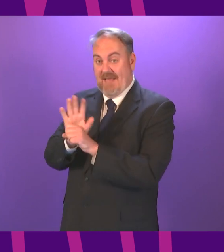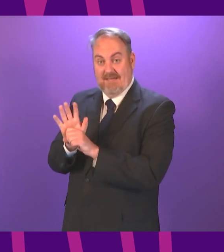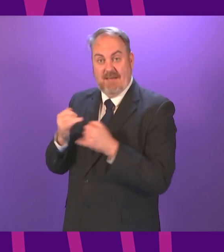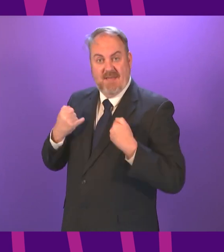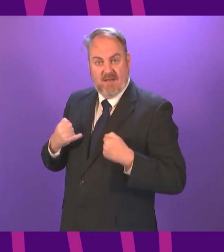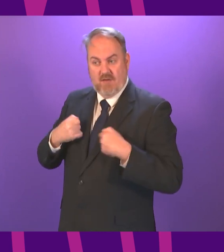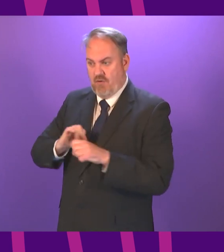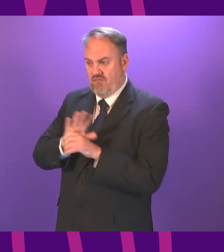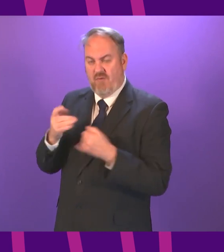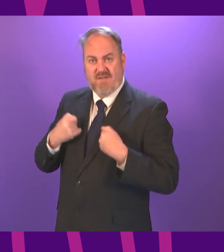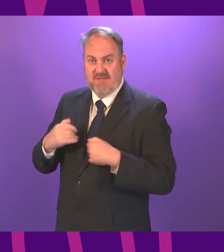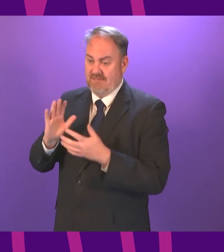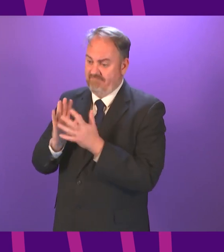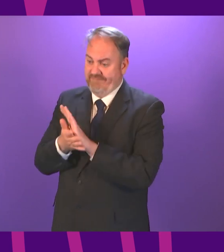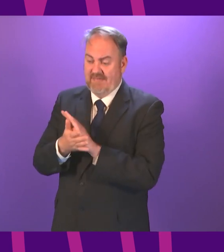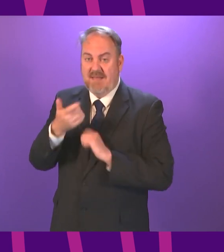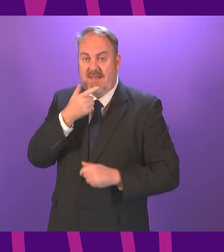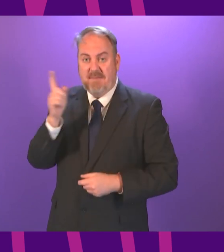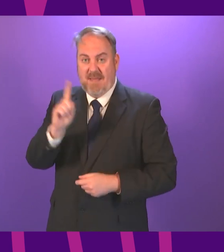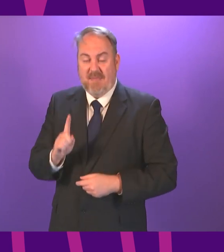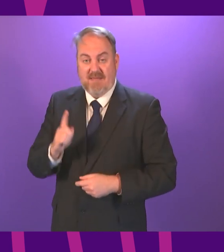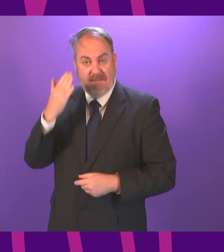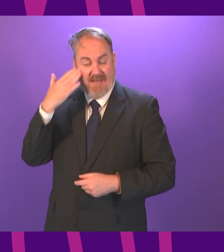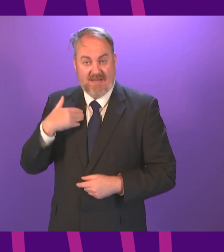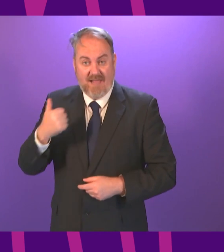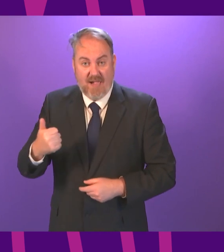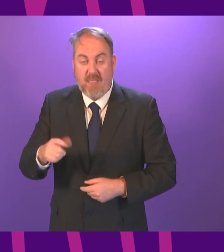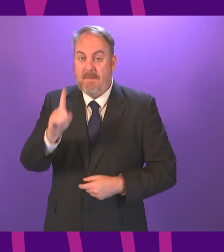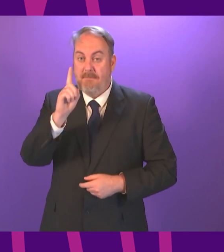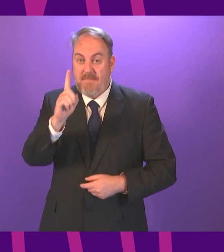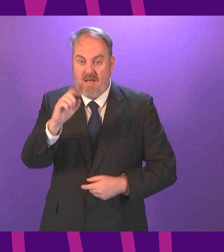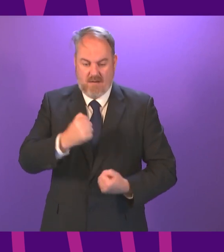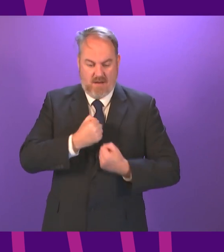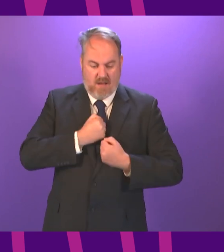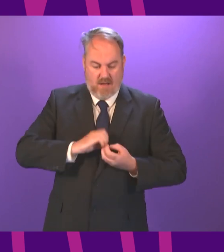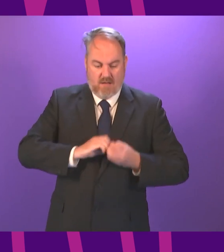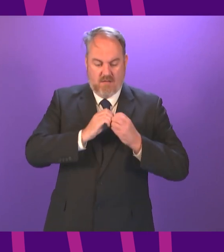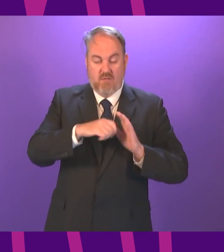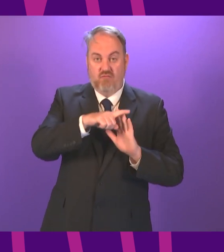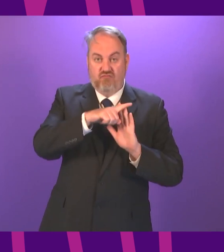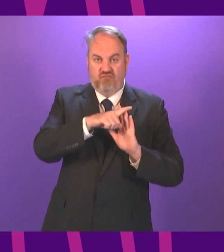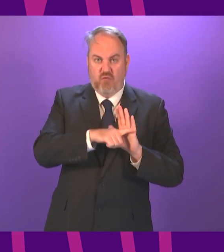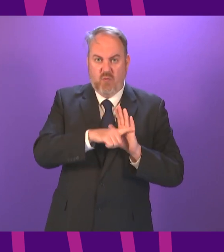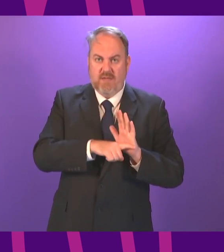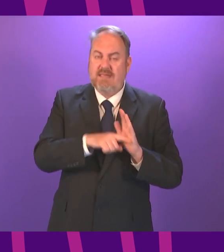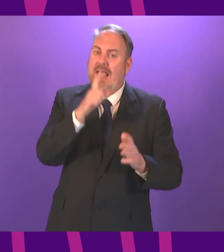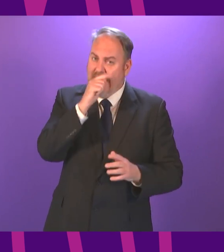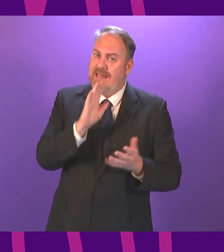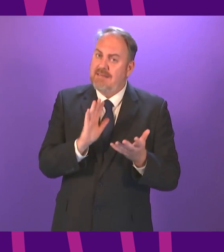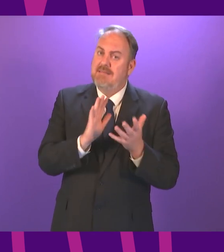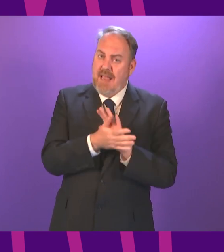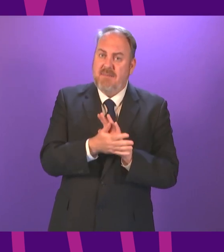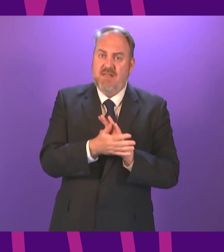wellbeing, – how we respond to the pandemic, the restrictions that we impose and the consequences that we will have, knock-on